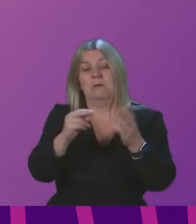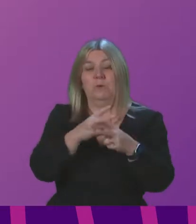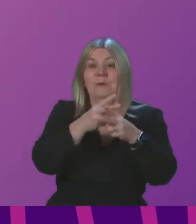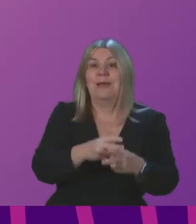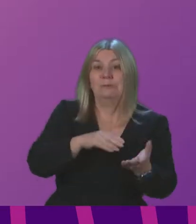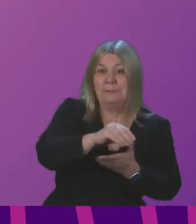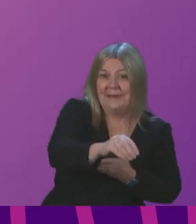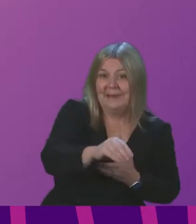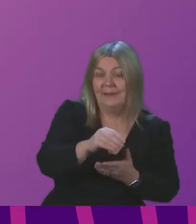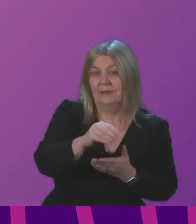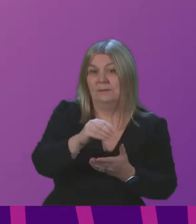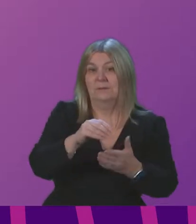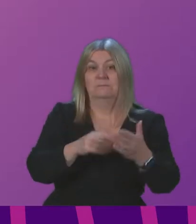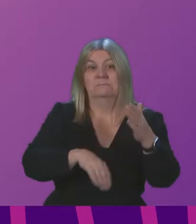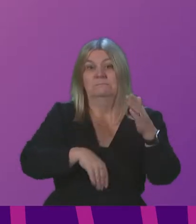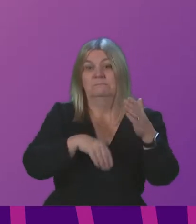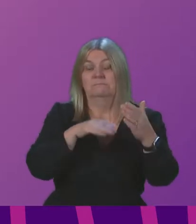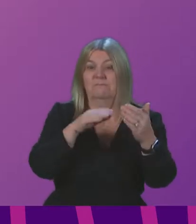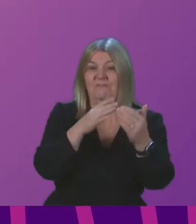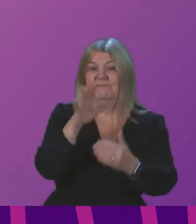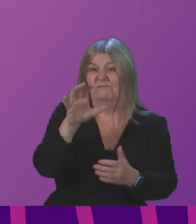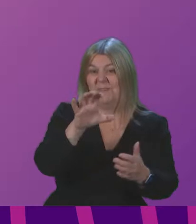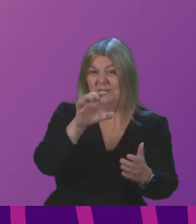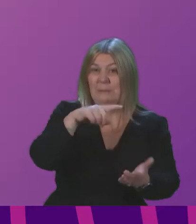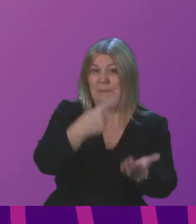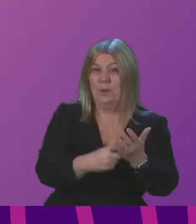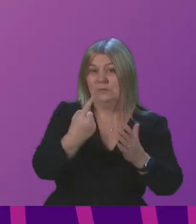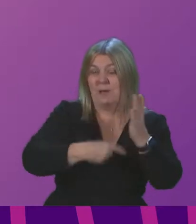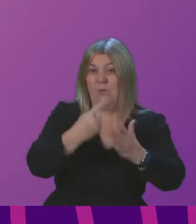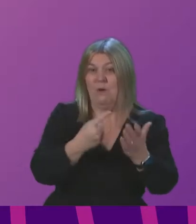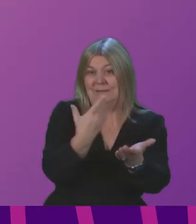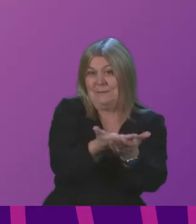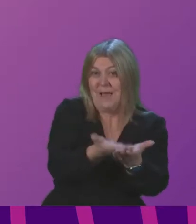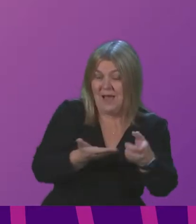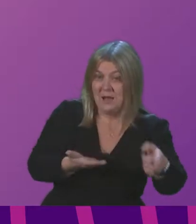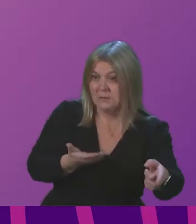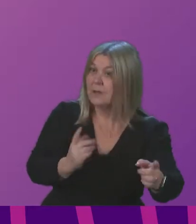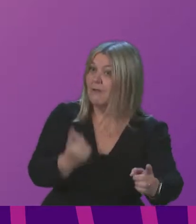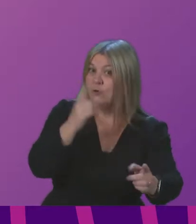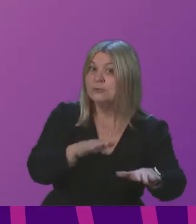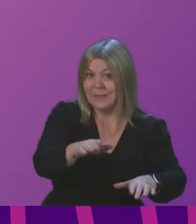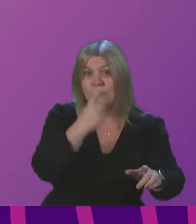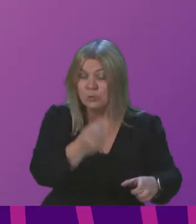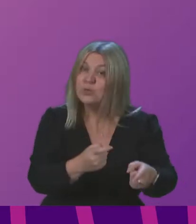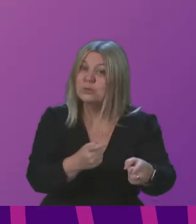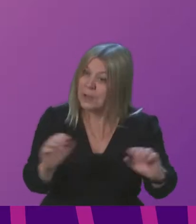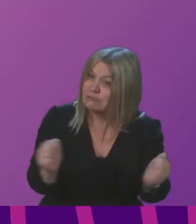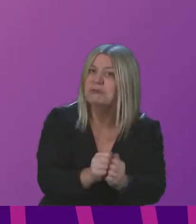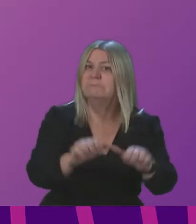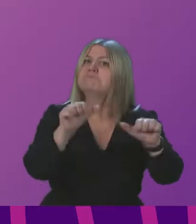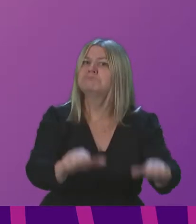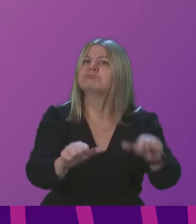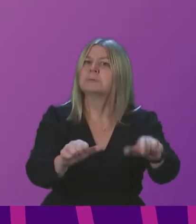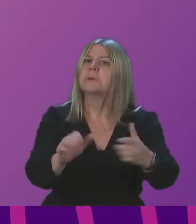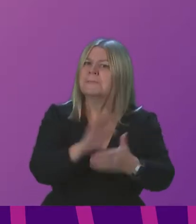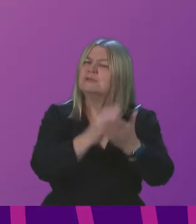£15 demand and that can be the first step that can be put in place to ensure that we begin to actually build out of this give people